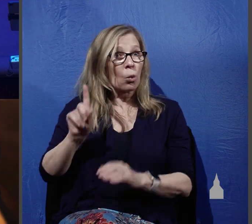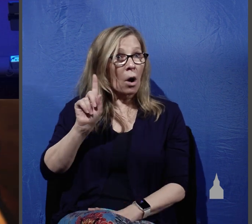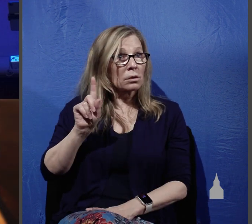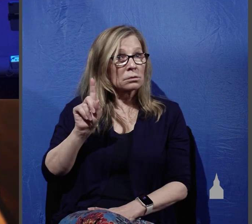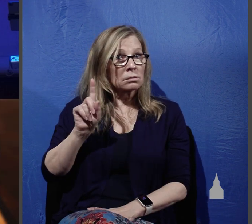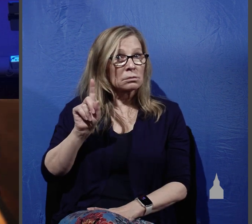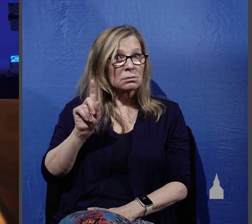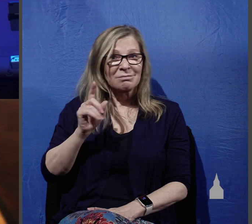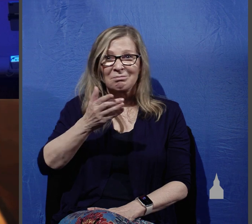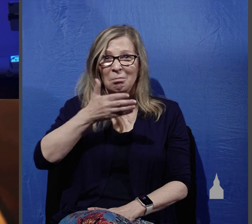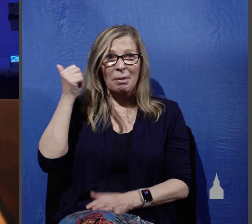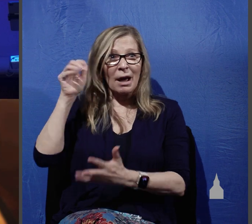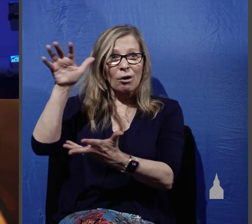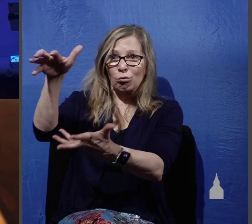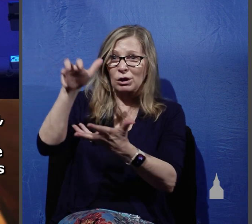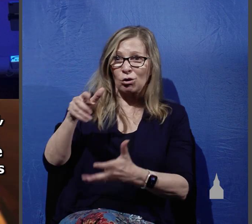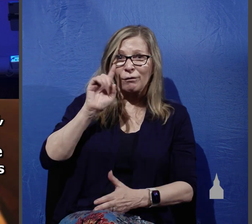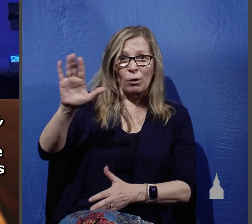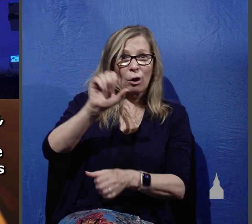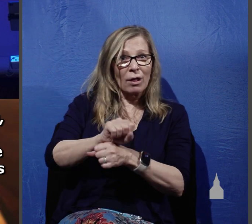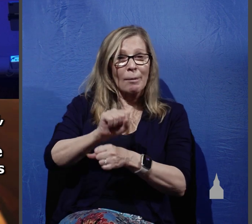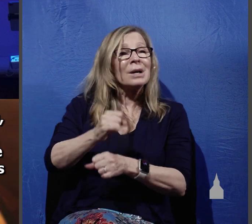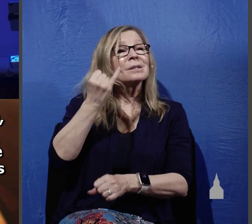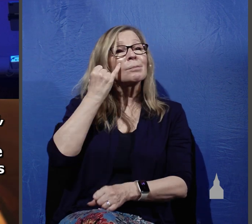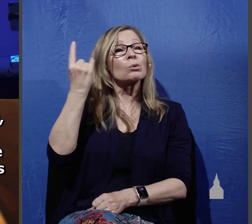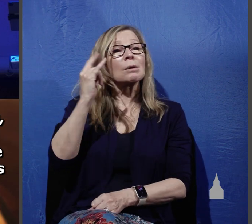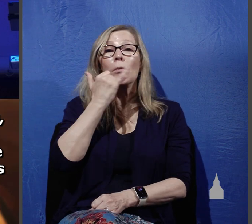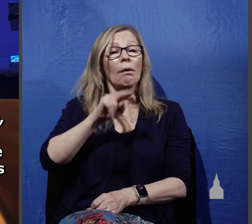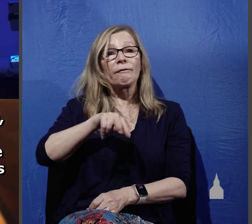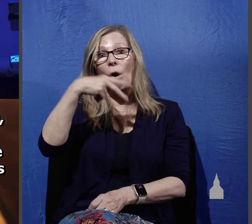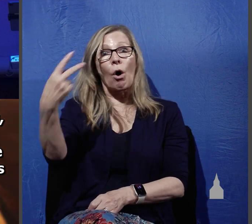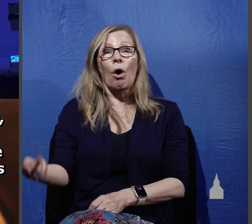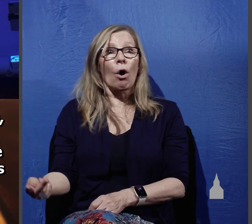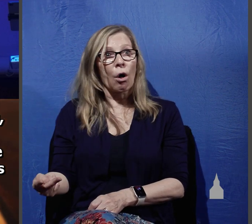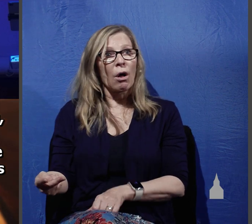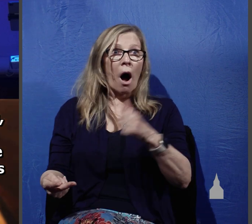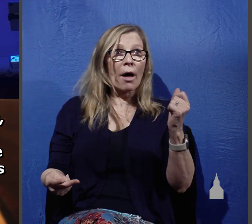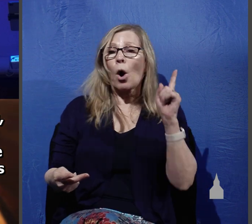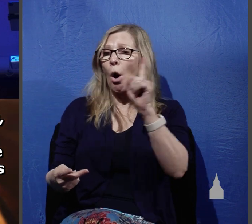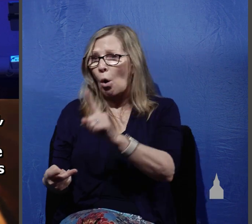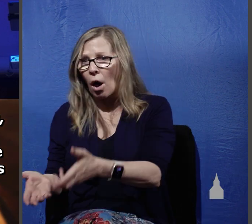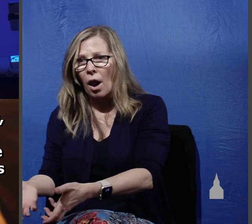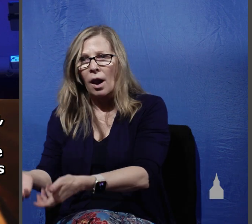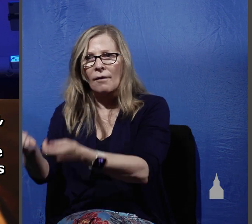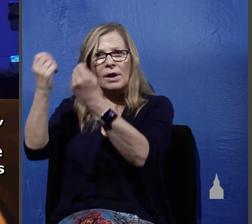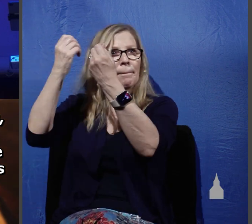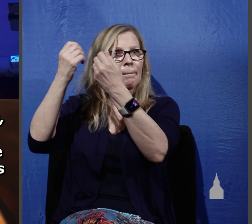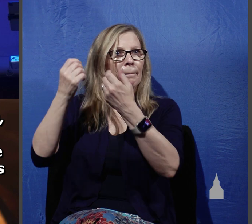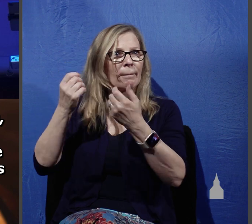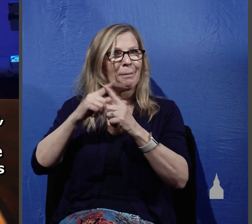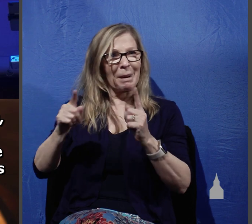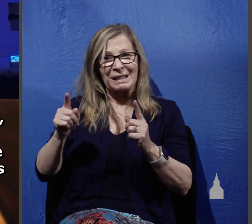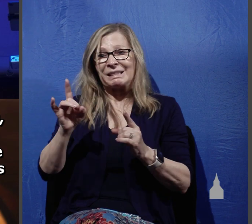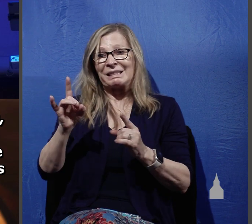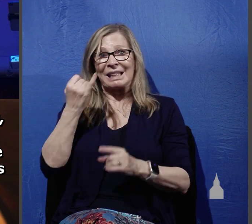for their labor. For if either of them falls, the one will lift up his companion. But woe to the one who falls when there